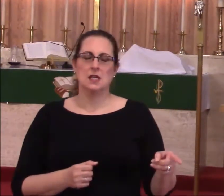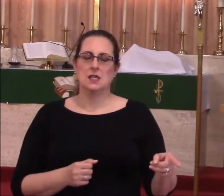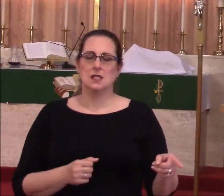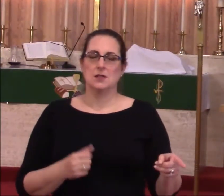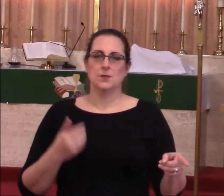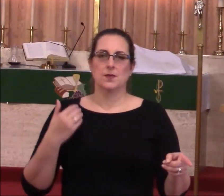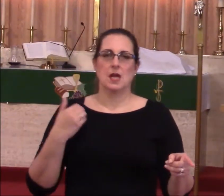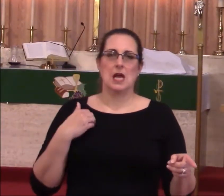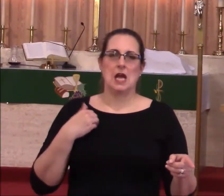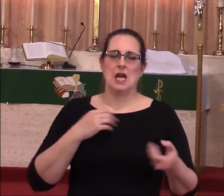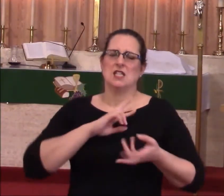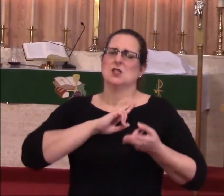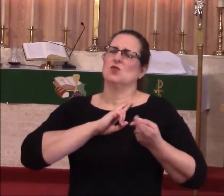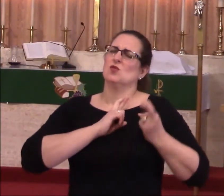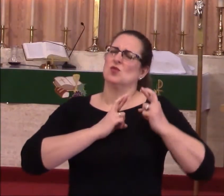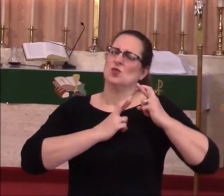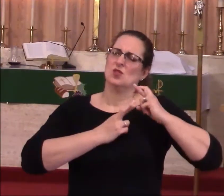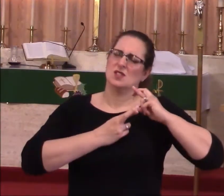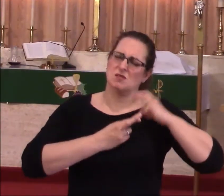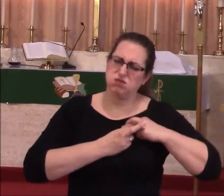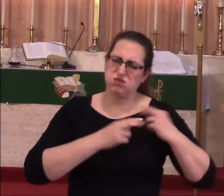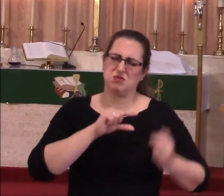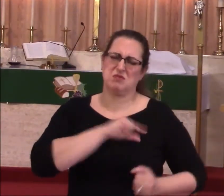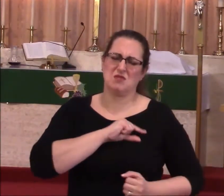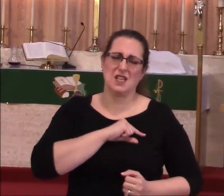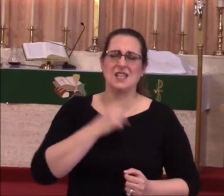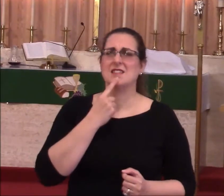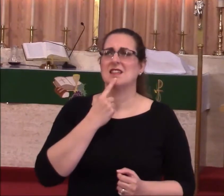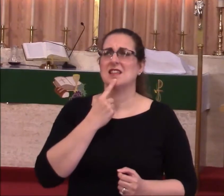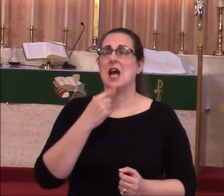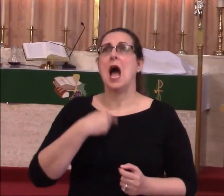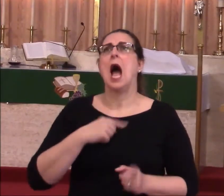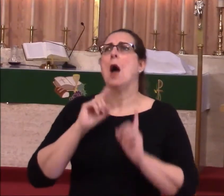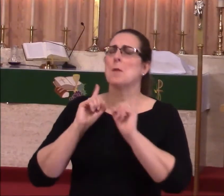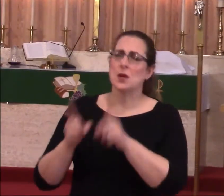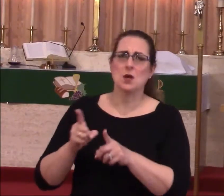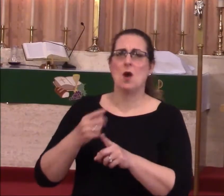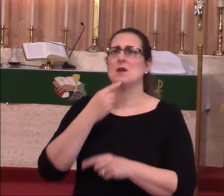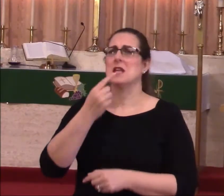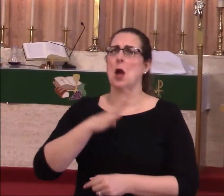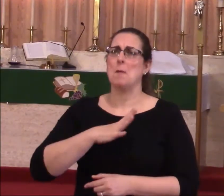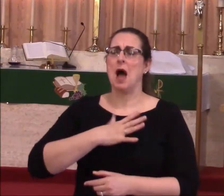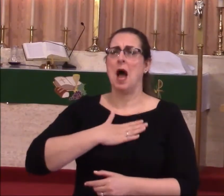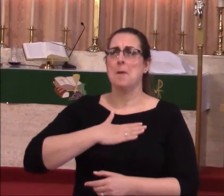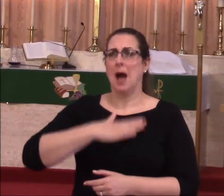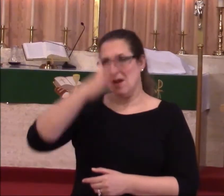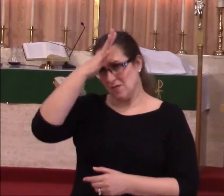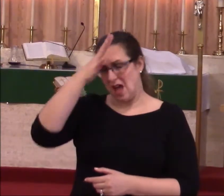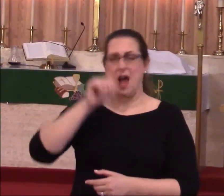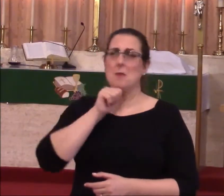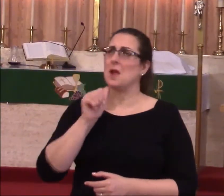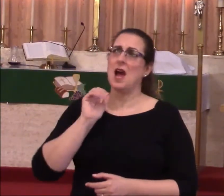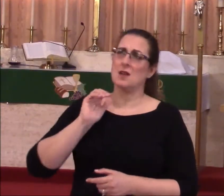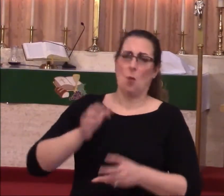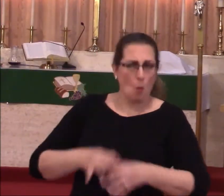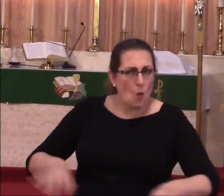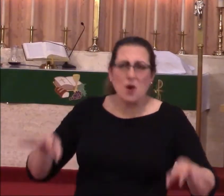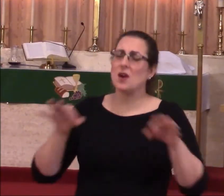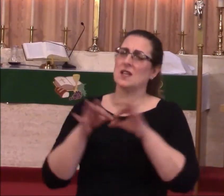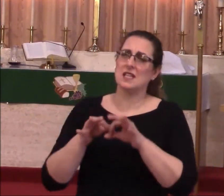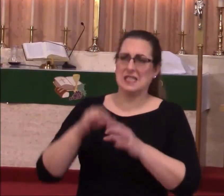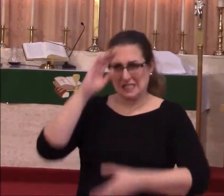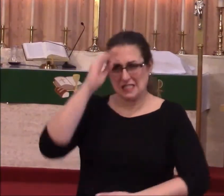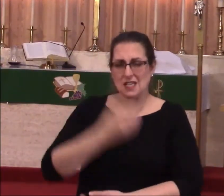contrition, this moment of guilt, and he says, I'm going to go back and tell my father, I'm no longer worthy to be called his son.